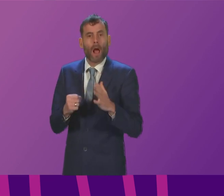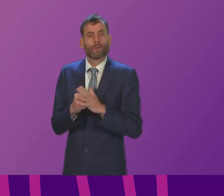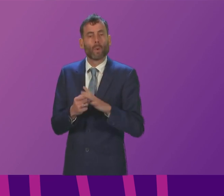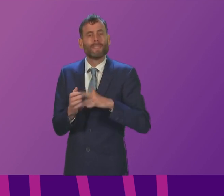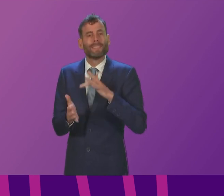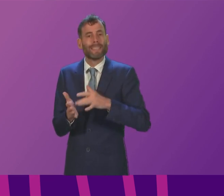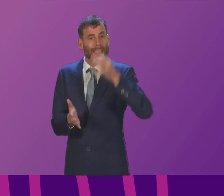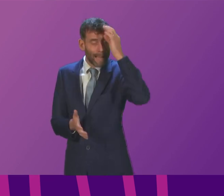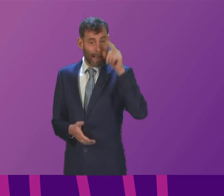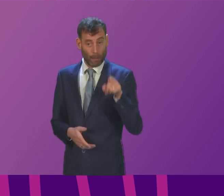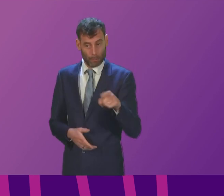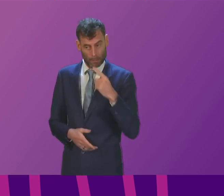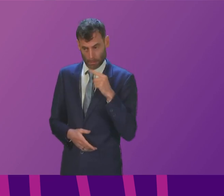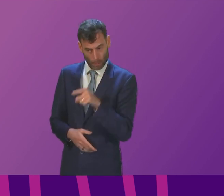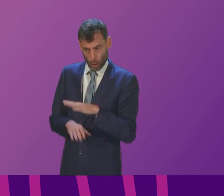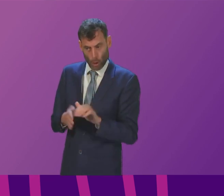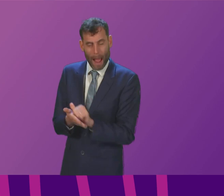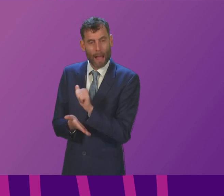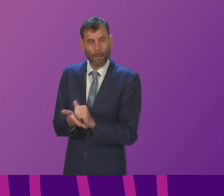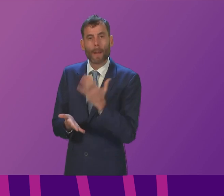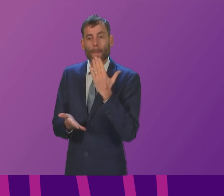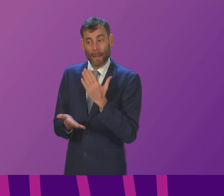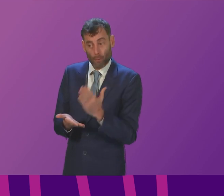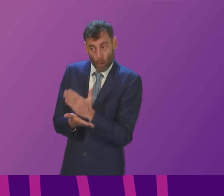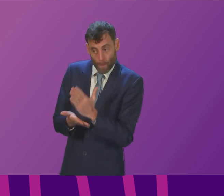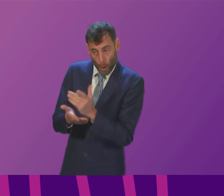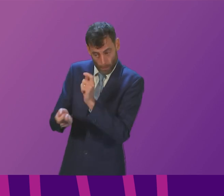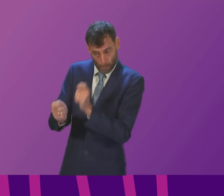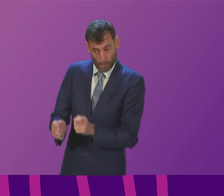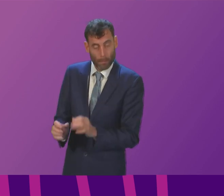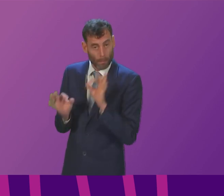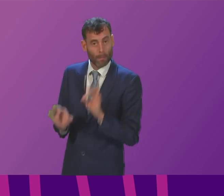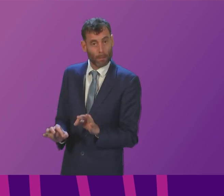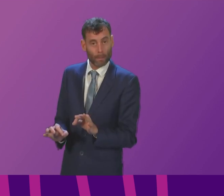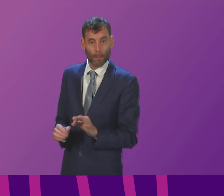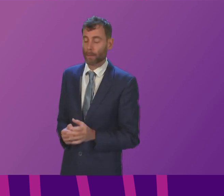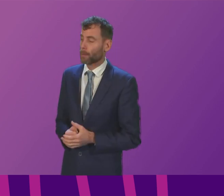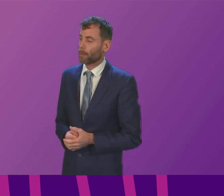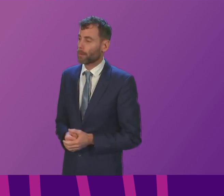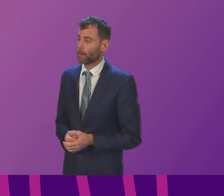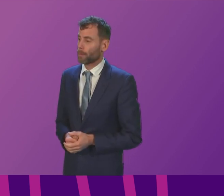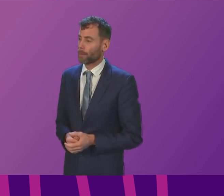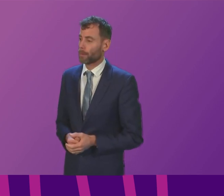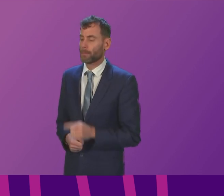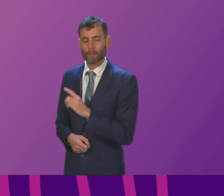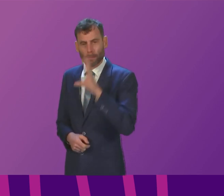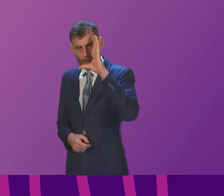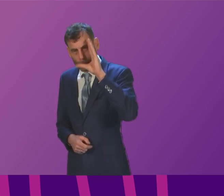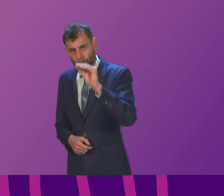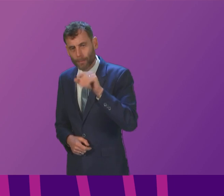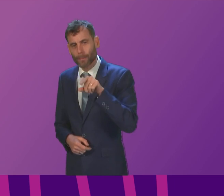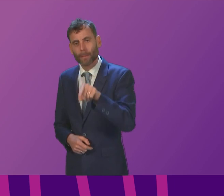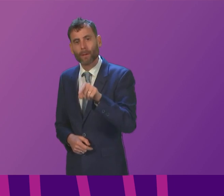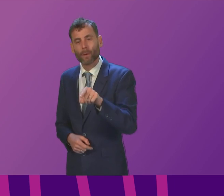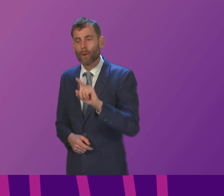effect today is inaccurate I would be happy if the Chair would confirm if that is the case The Member will be aware that the content